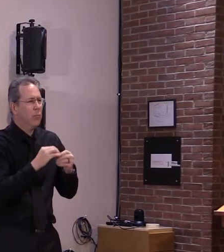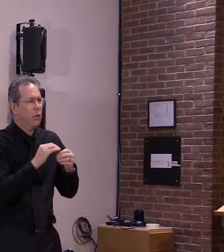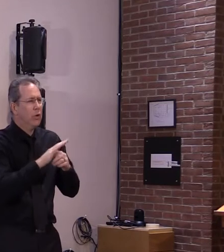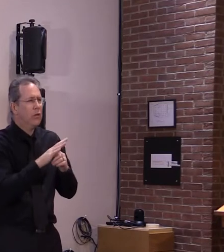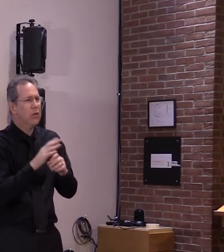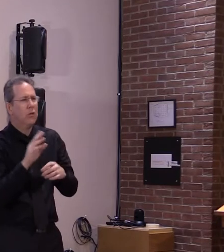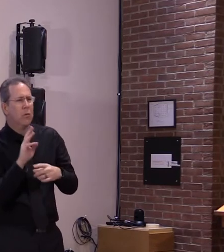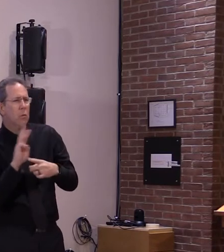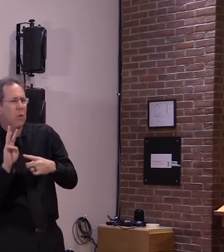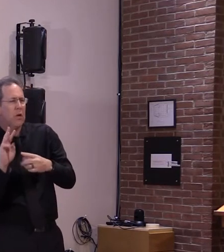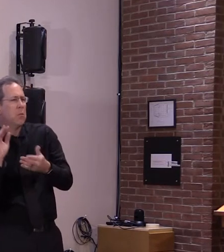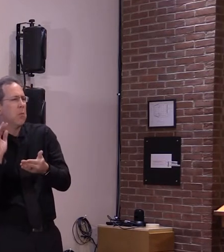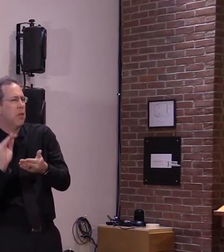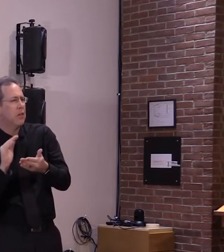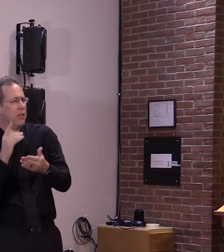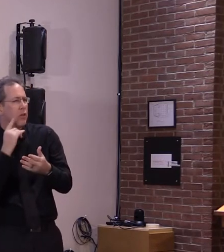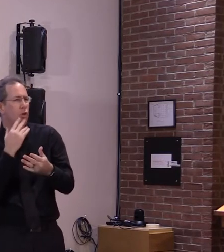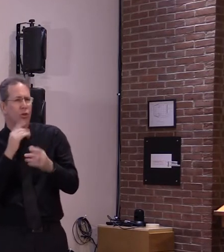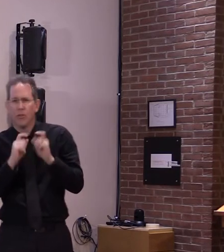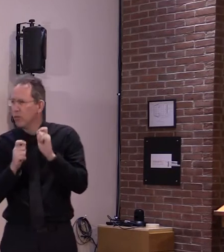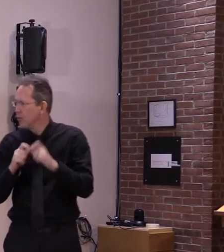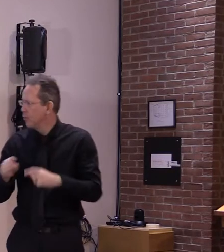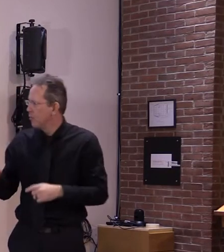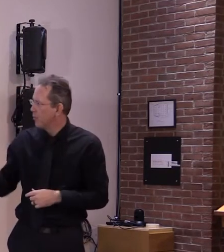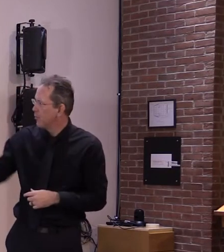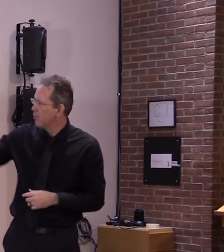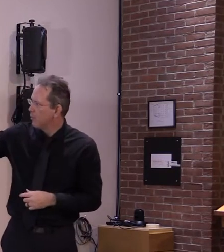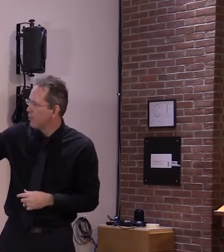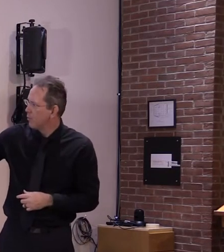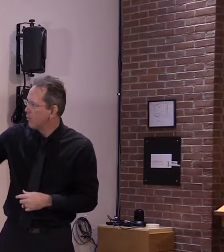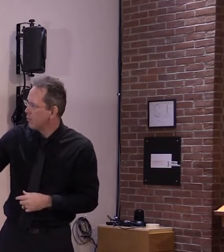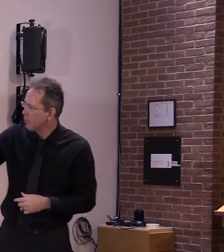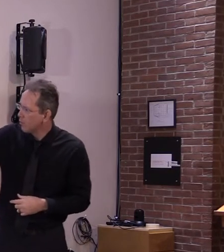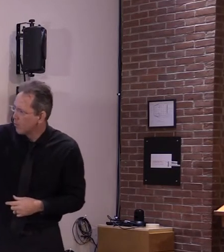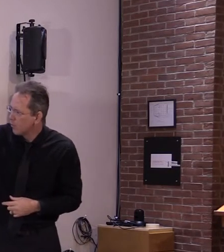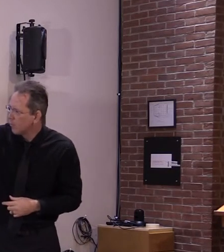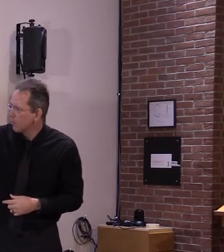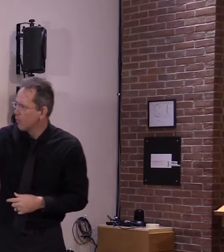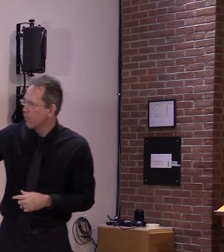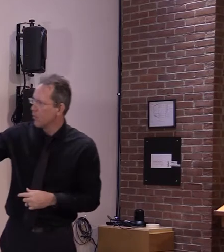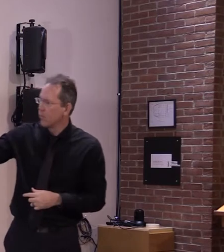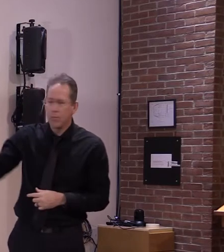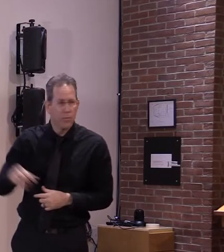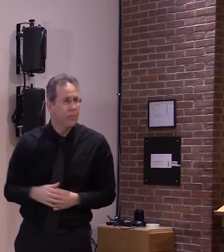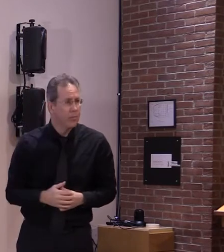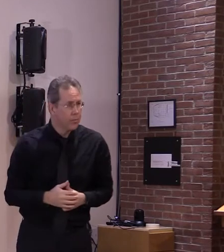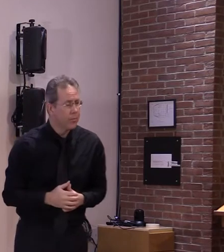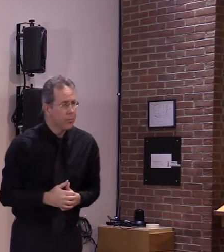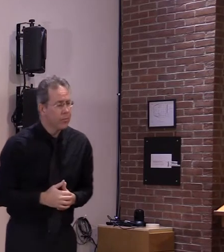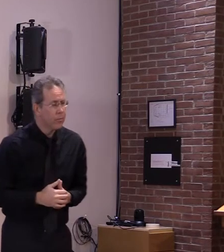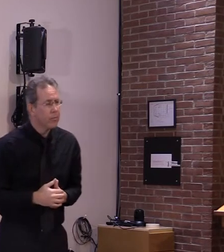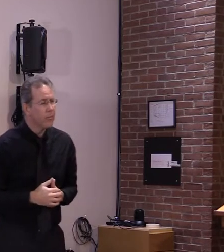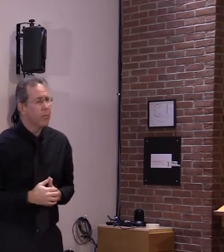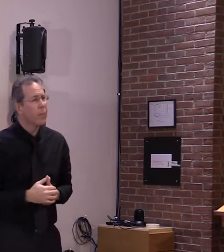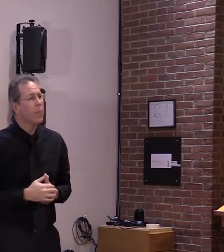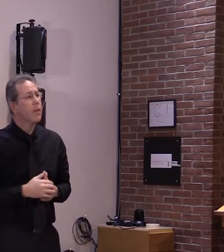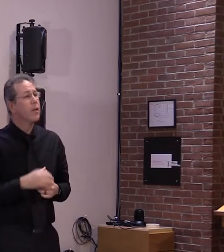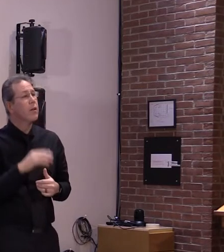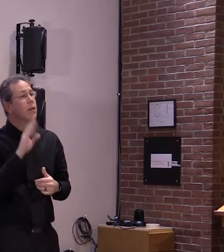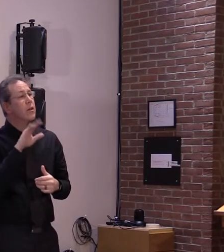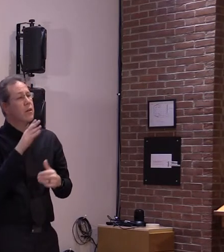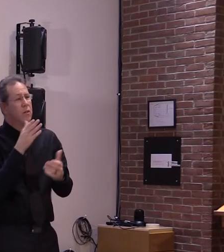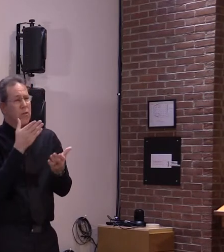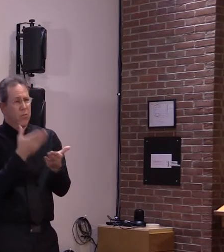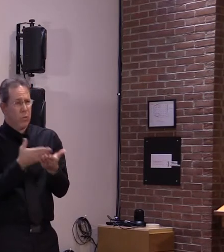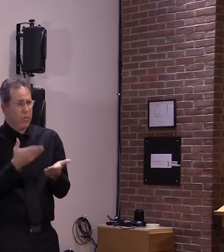midwest and mid-atlantic again highlighting that vermonters are doing their best to keep case counts here even